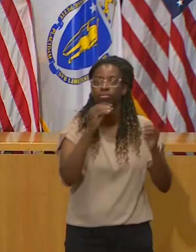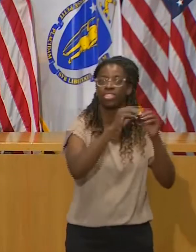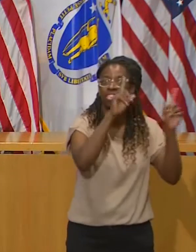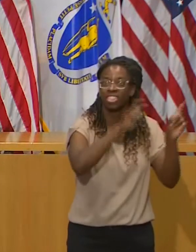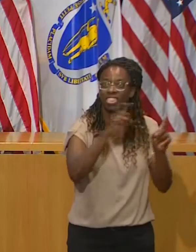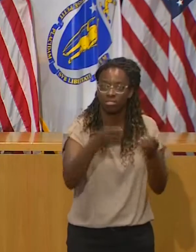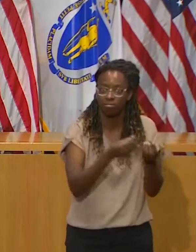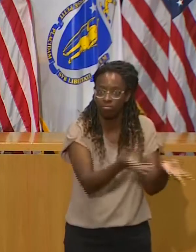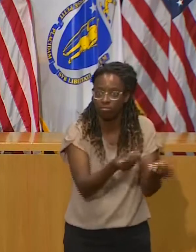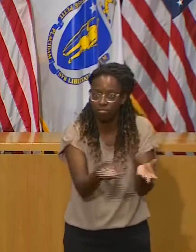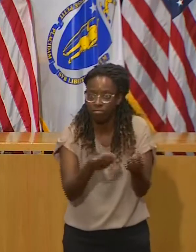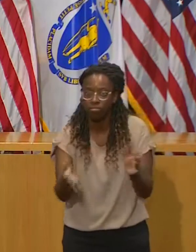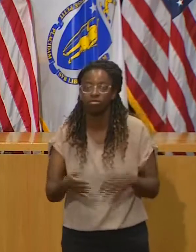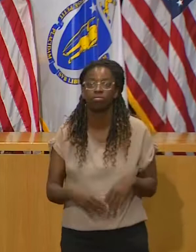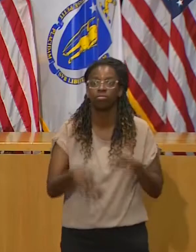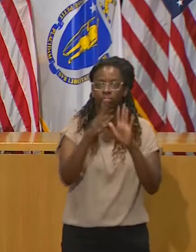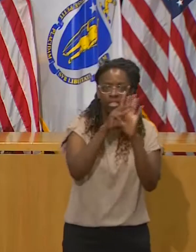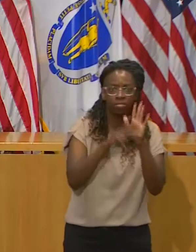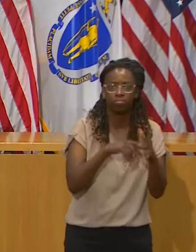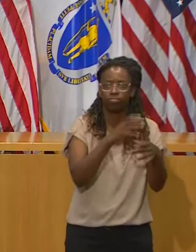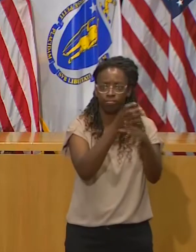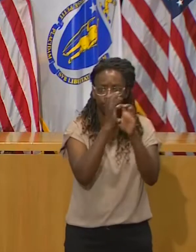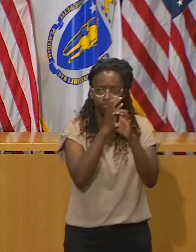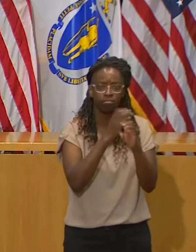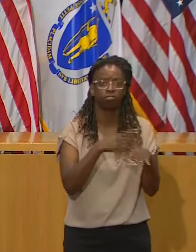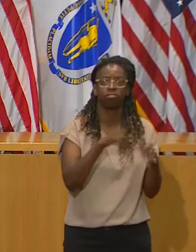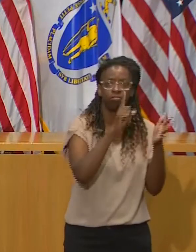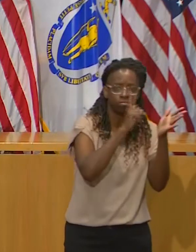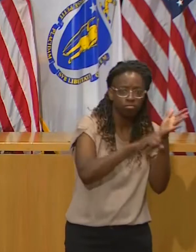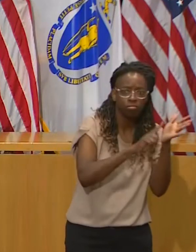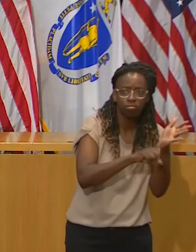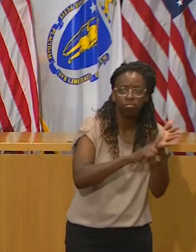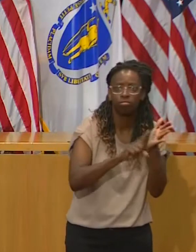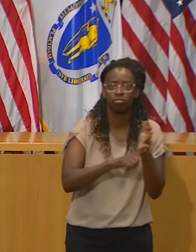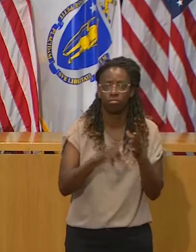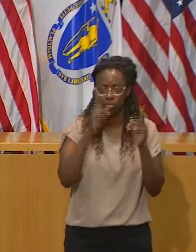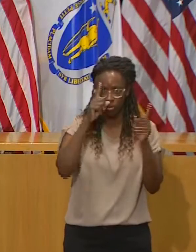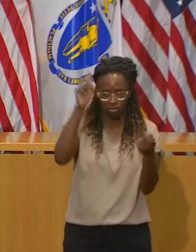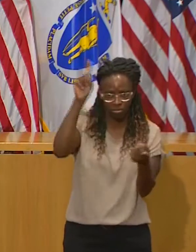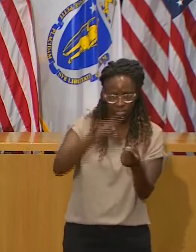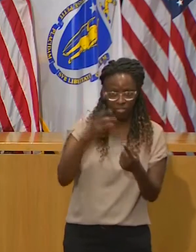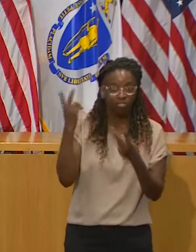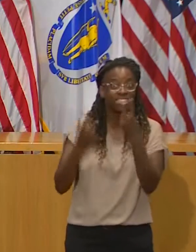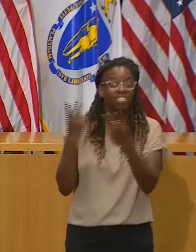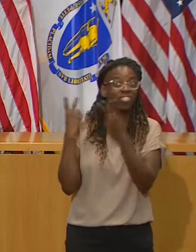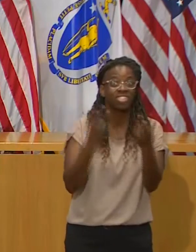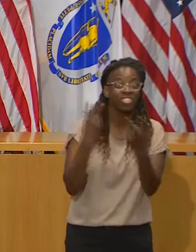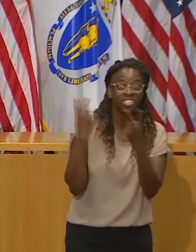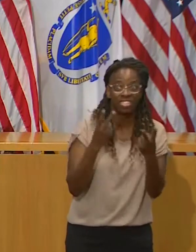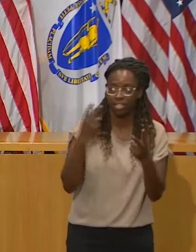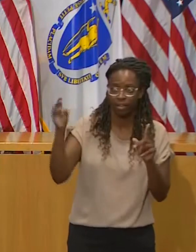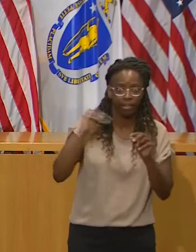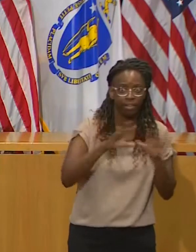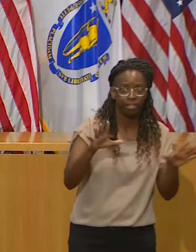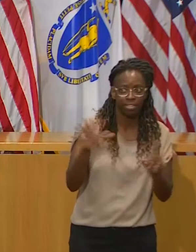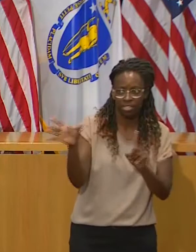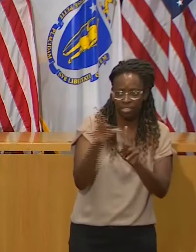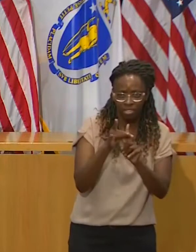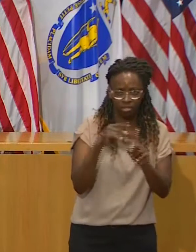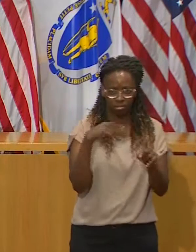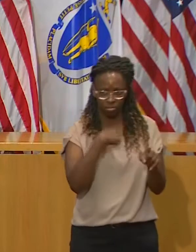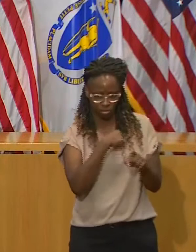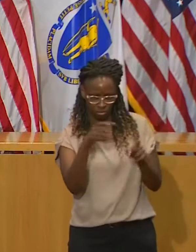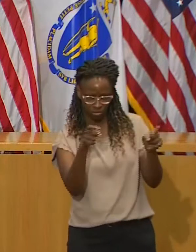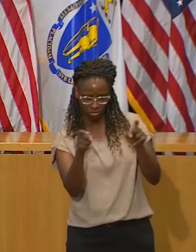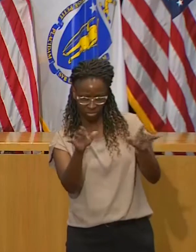regular audits, and managing visitation from the outside. We'll continue to take the precautions that are necessary to